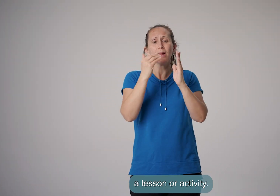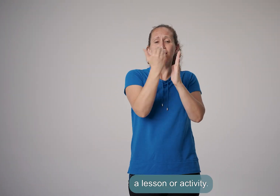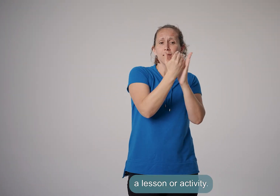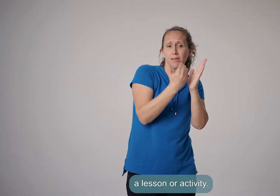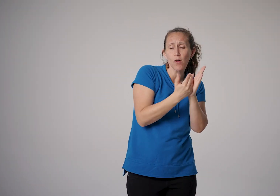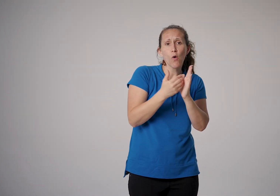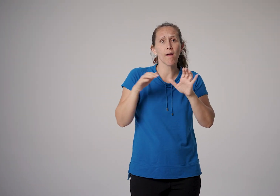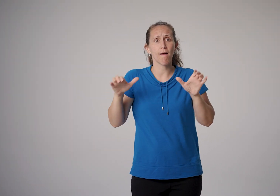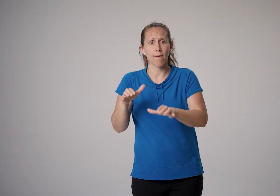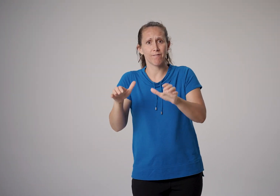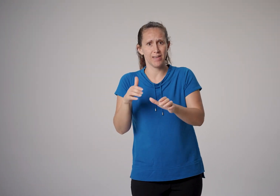activity.